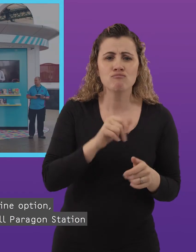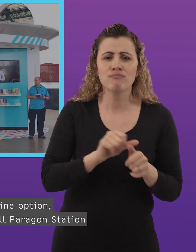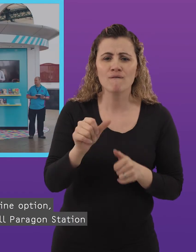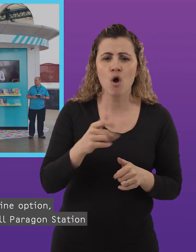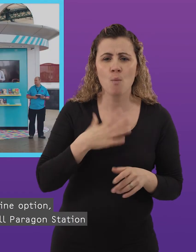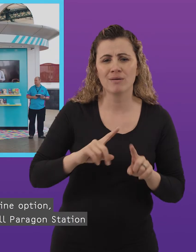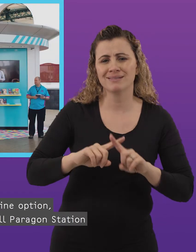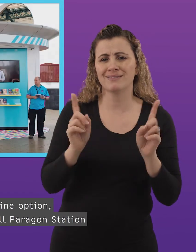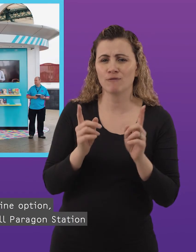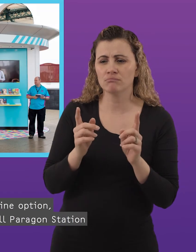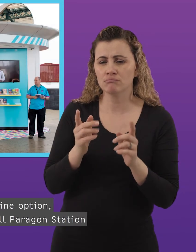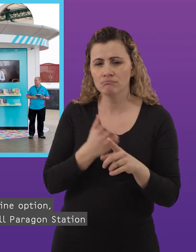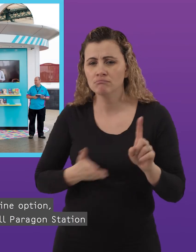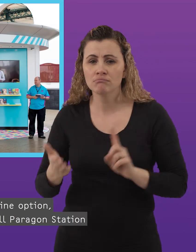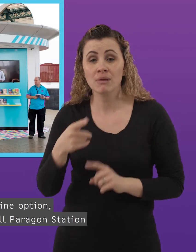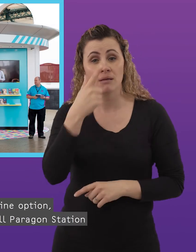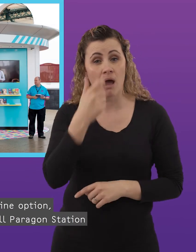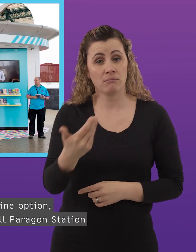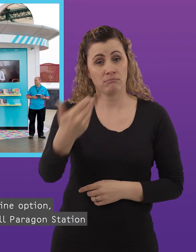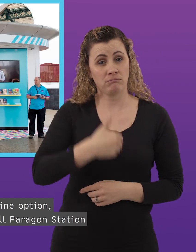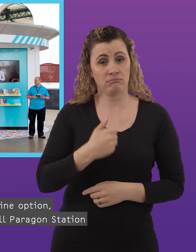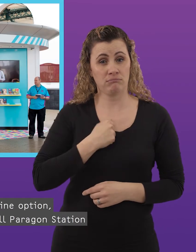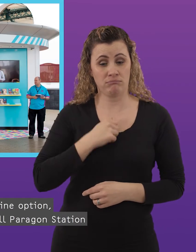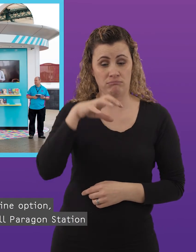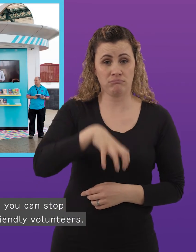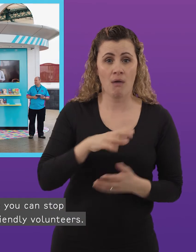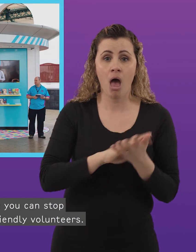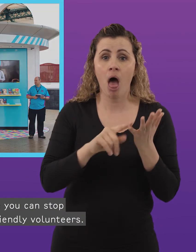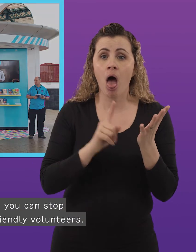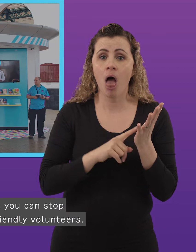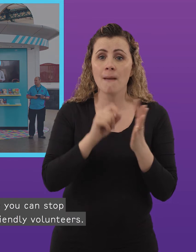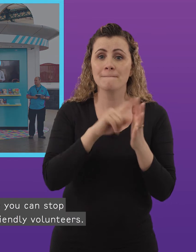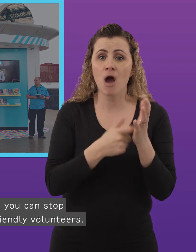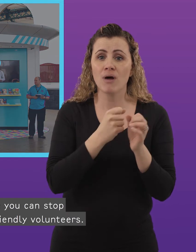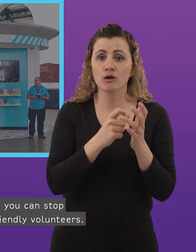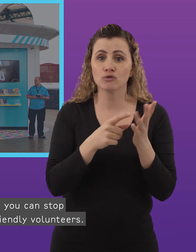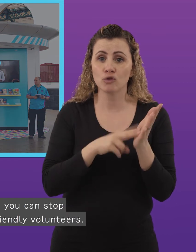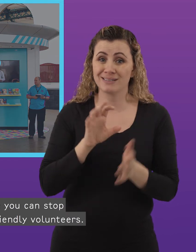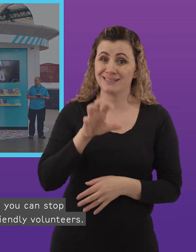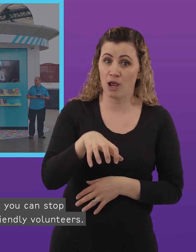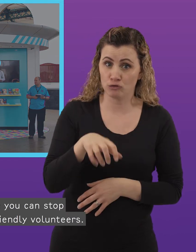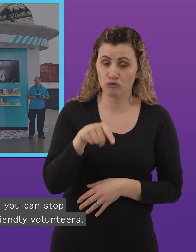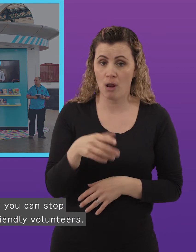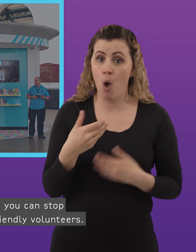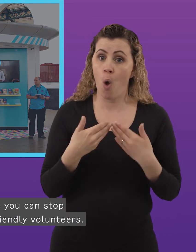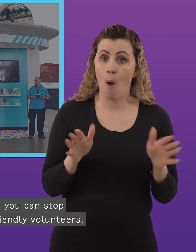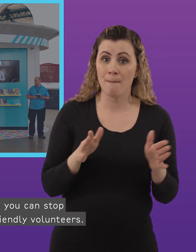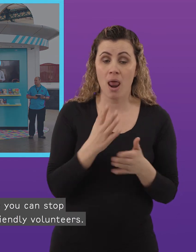our visitor welcome pod in whole paragon station is open every day where you can stop for a chat with one of our friendly